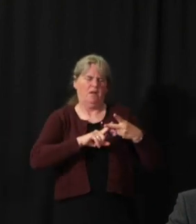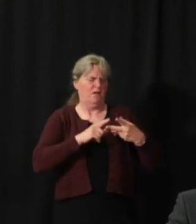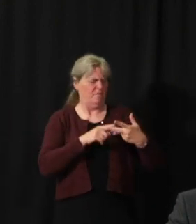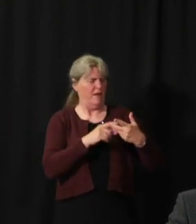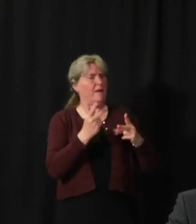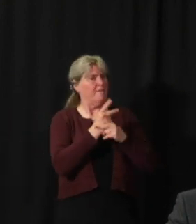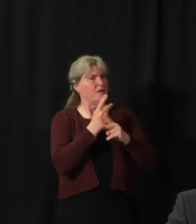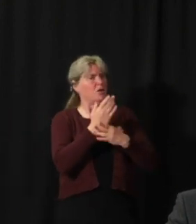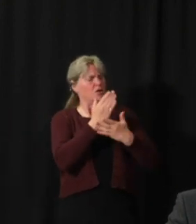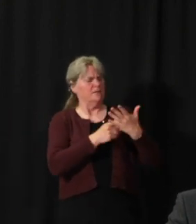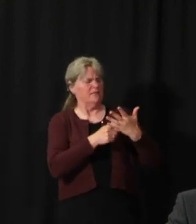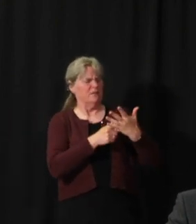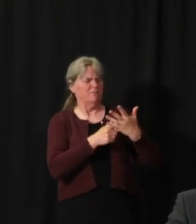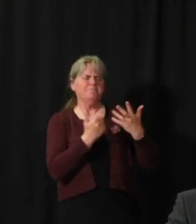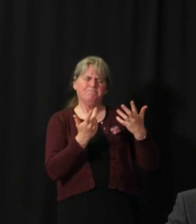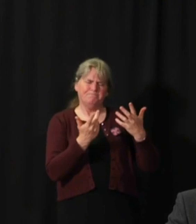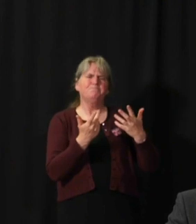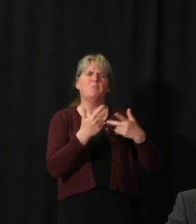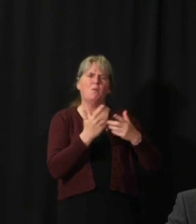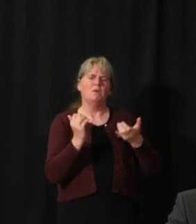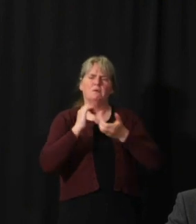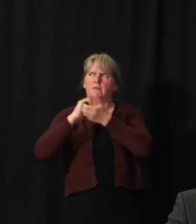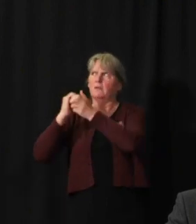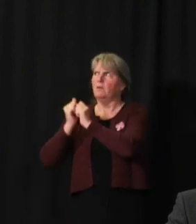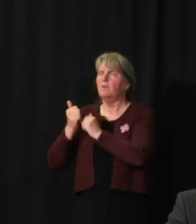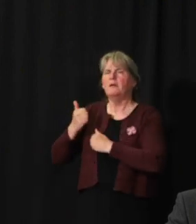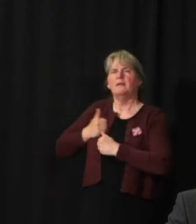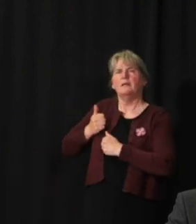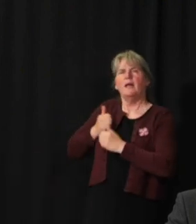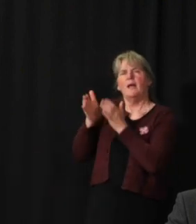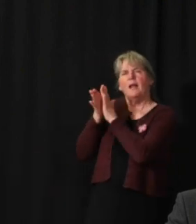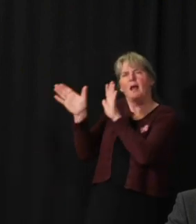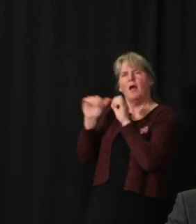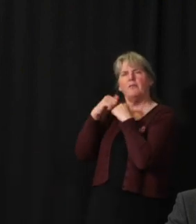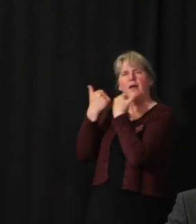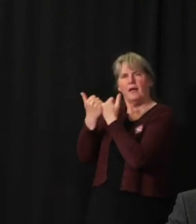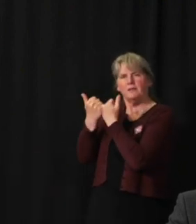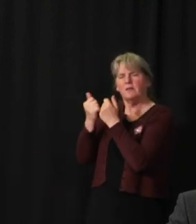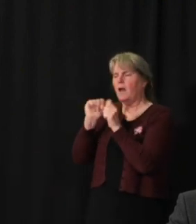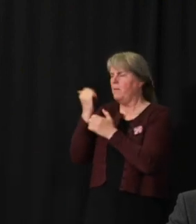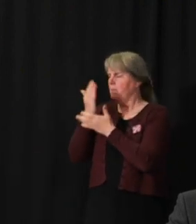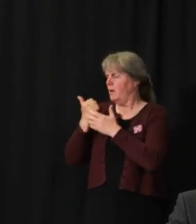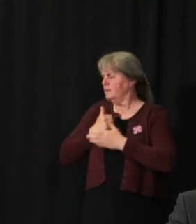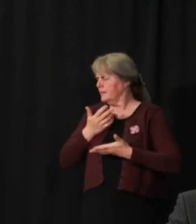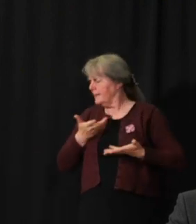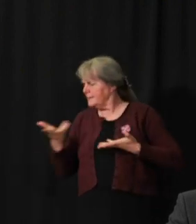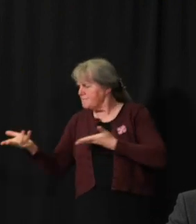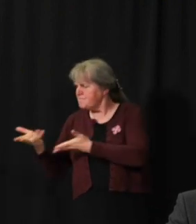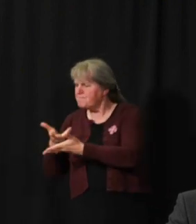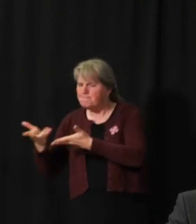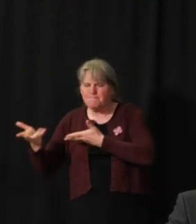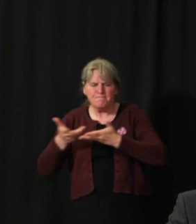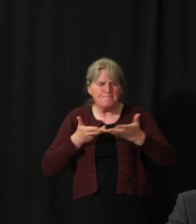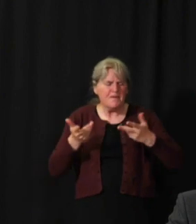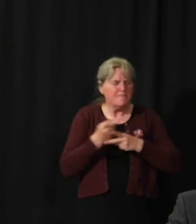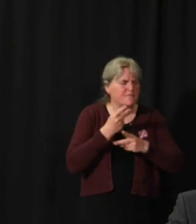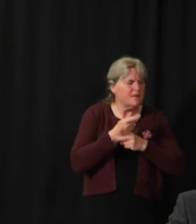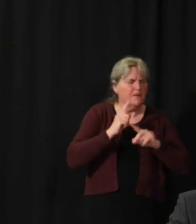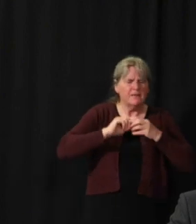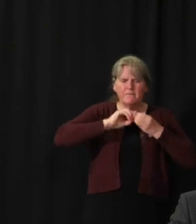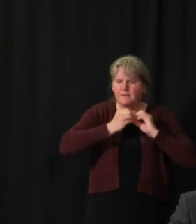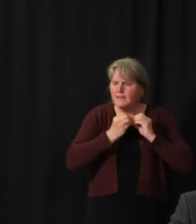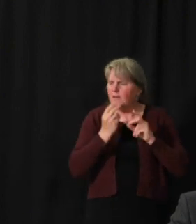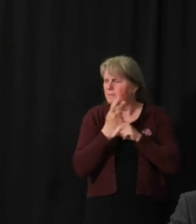again, is a collaboration with Public Health Agency of Canada, like many other jurisdictions, are relying on the